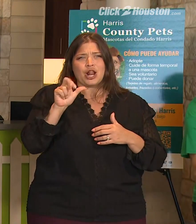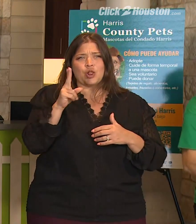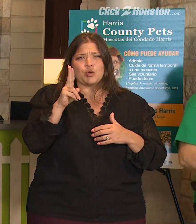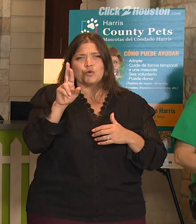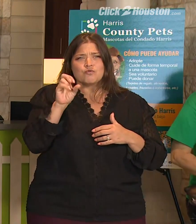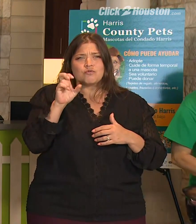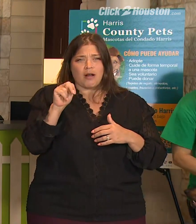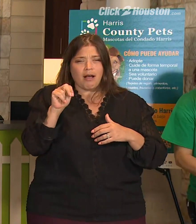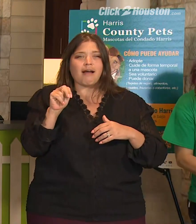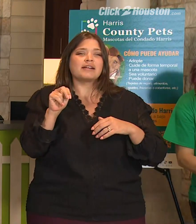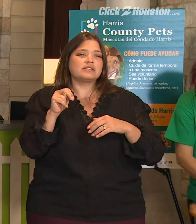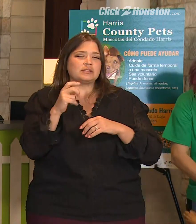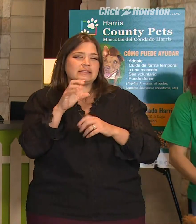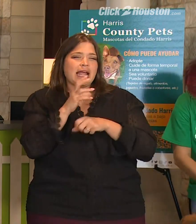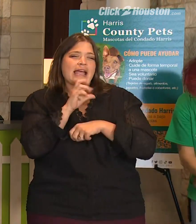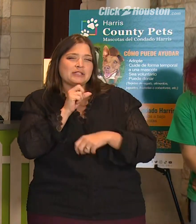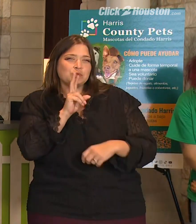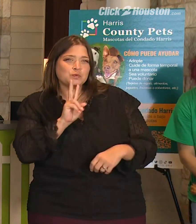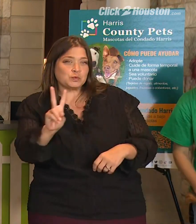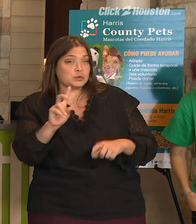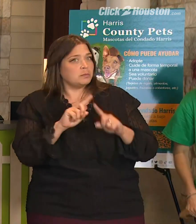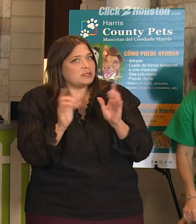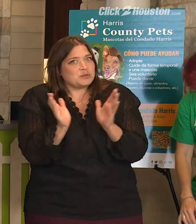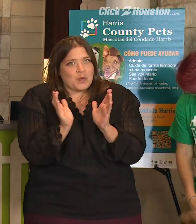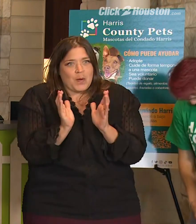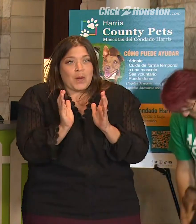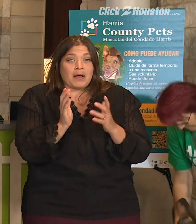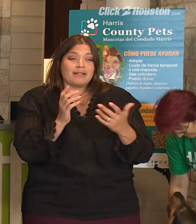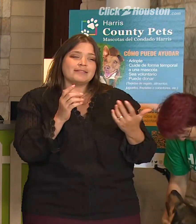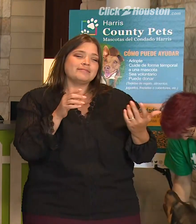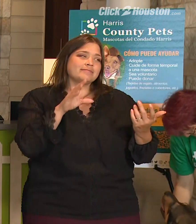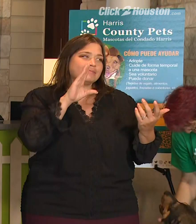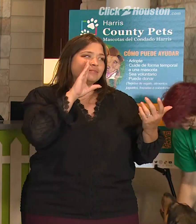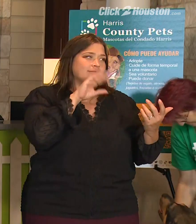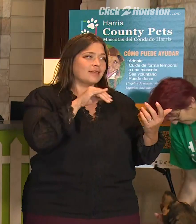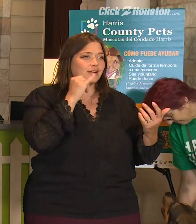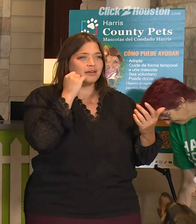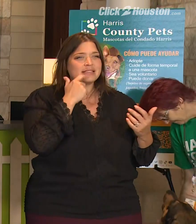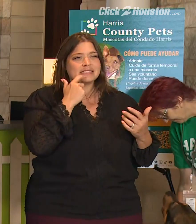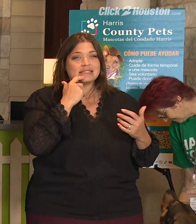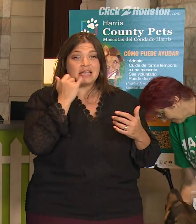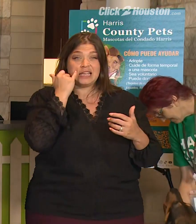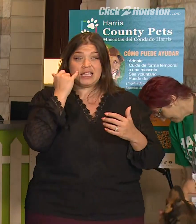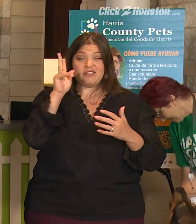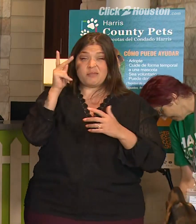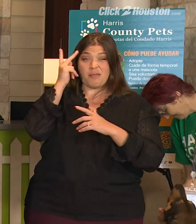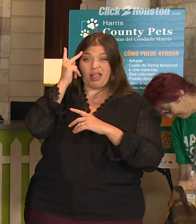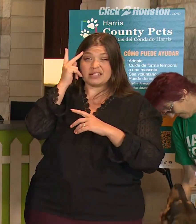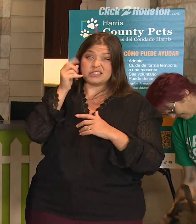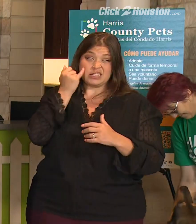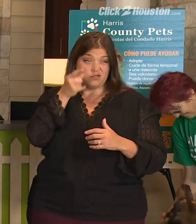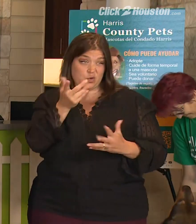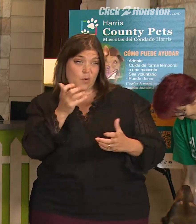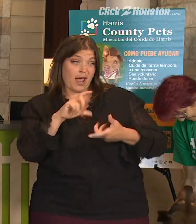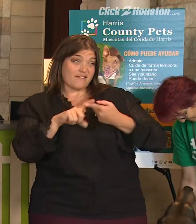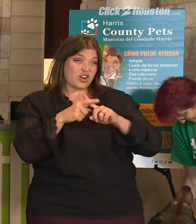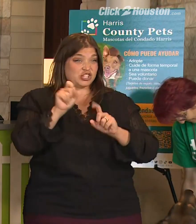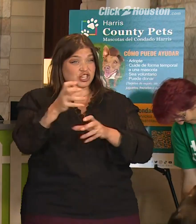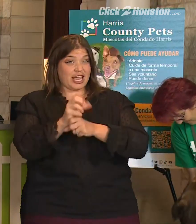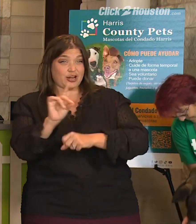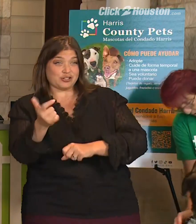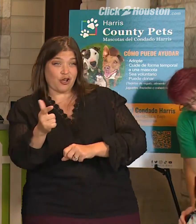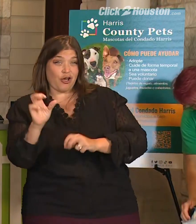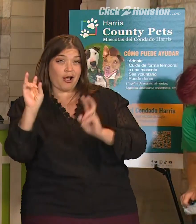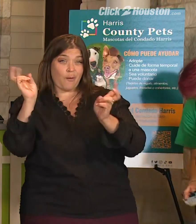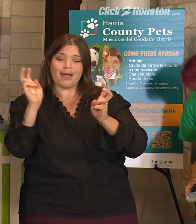old, but very small. And, you know, they say that in politics, if you want a friend, you should get a dog. And I can tell you guys, the saying also